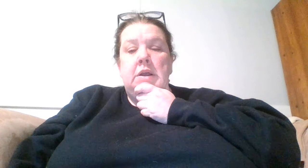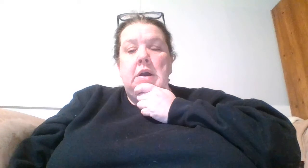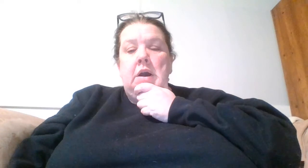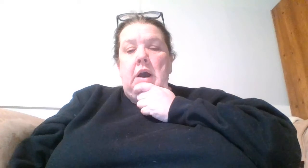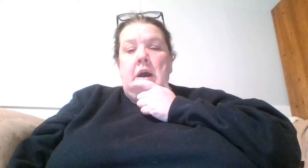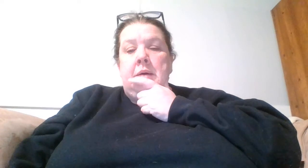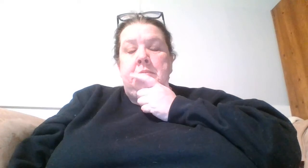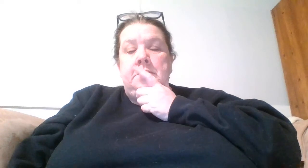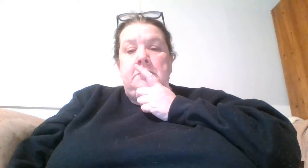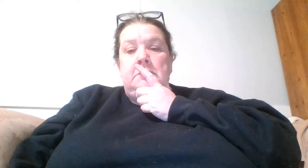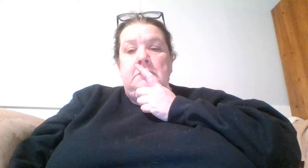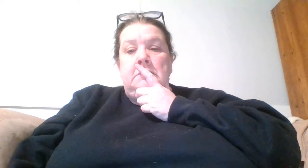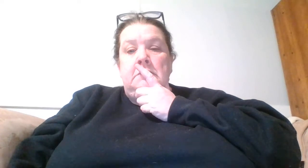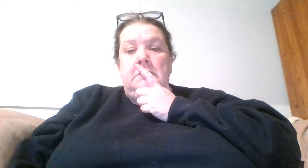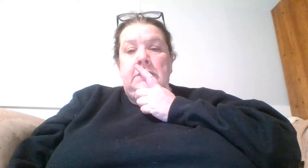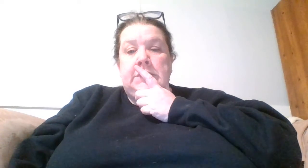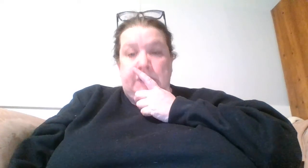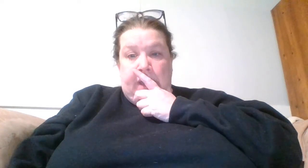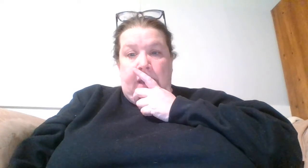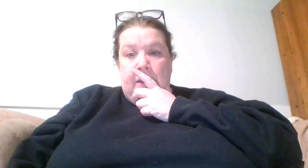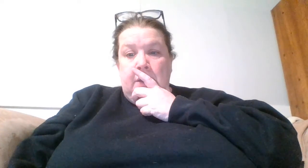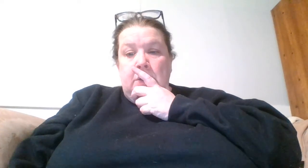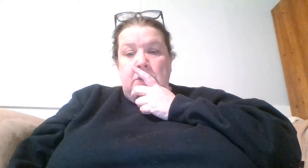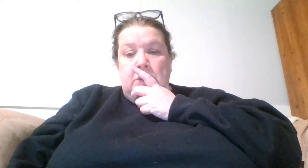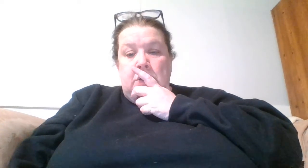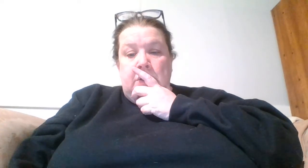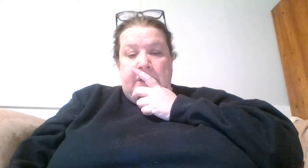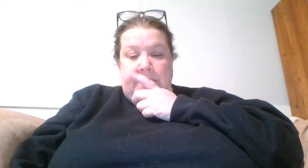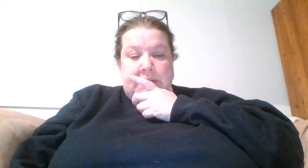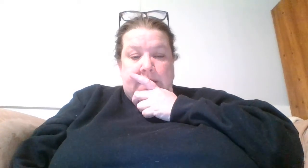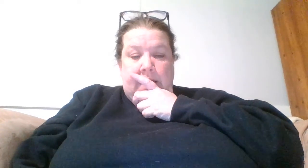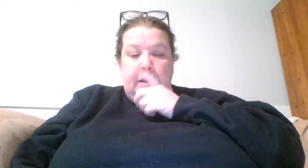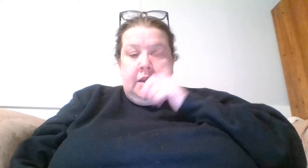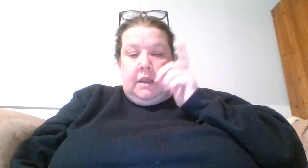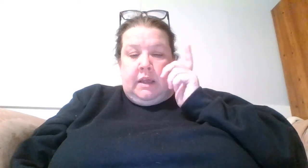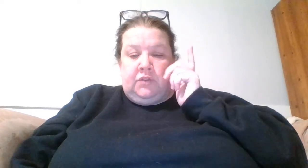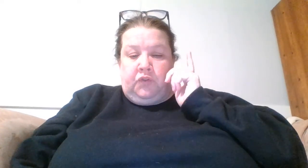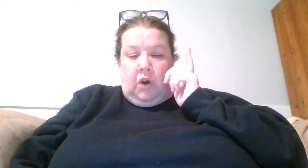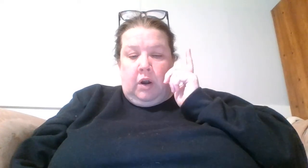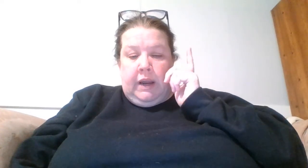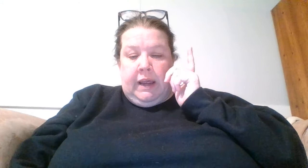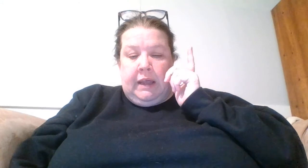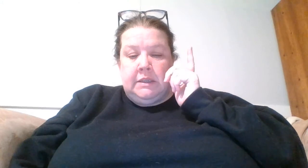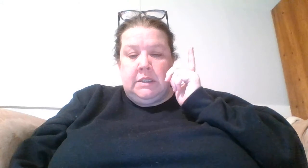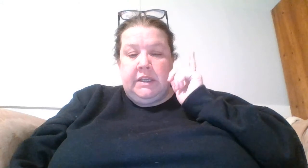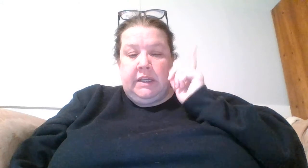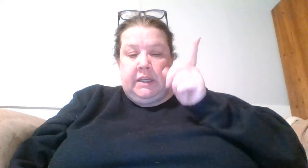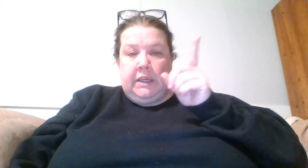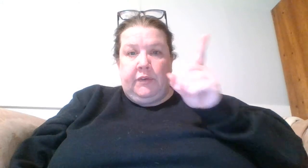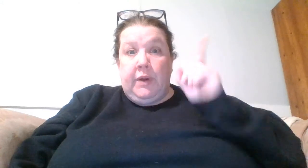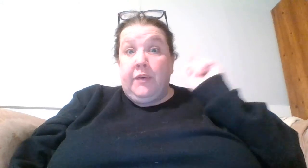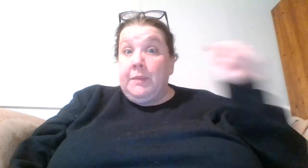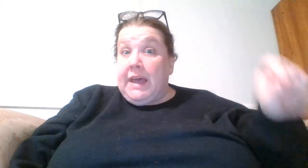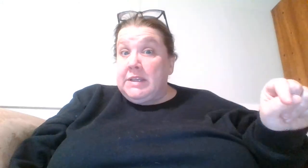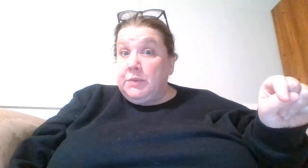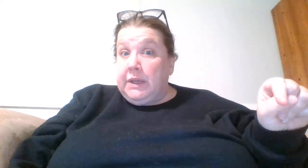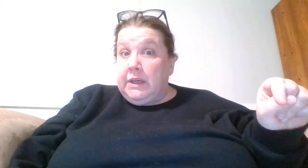um so yeah there's that as far as the giveaway from last week